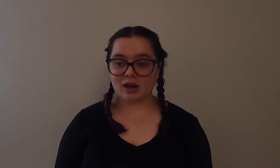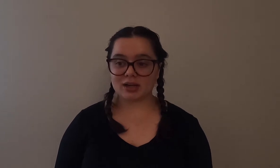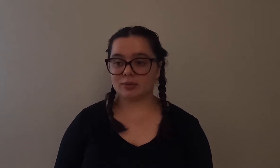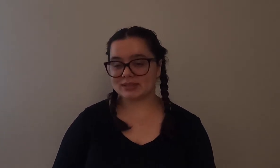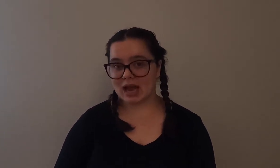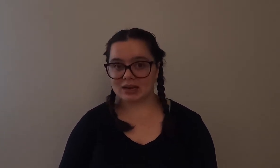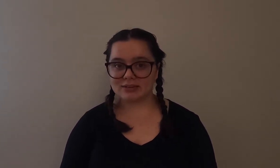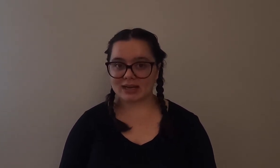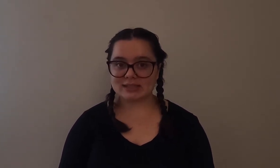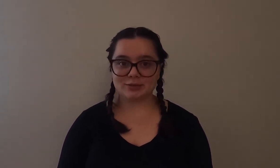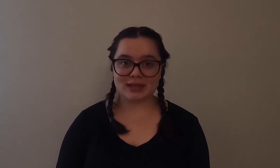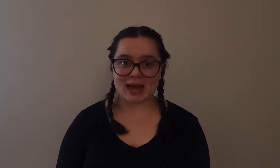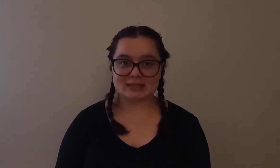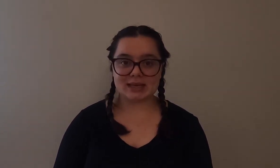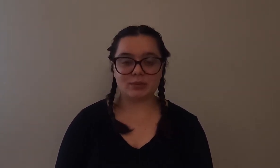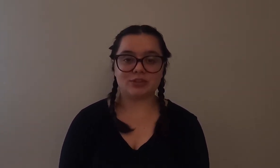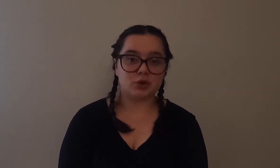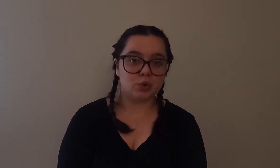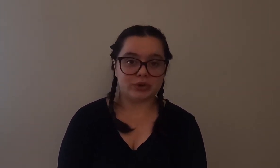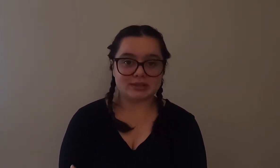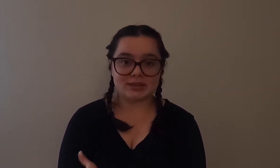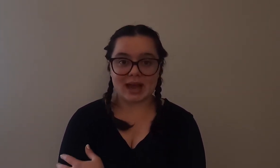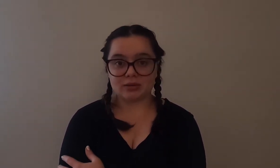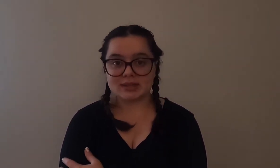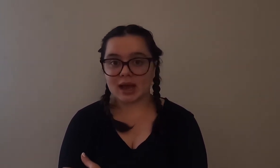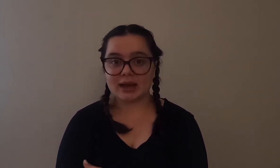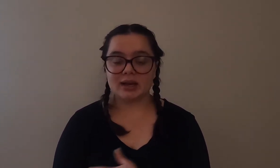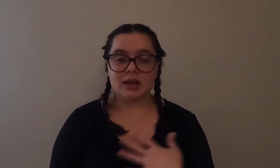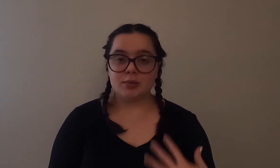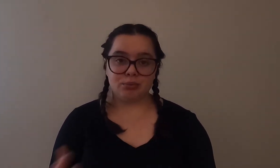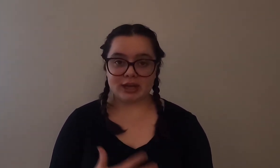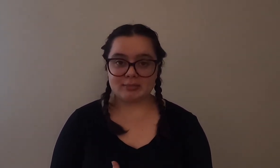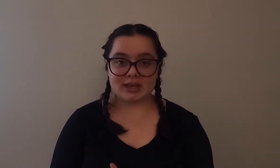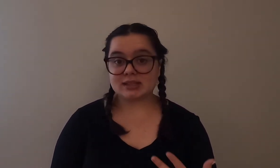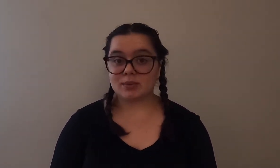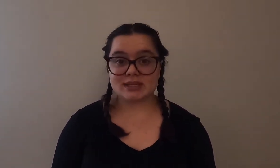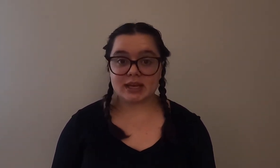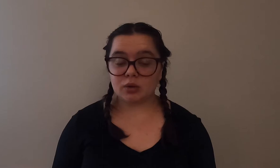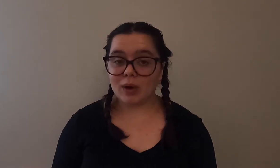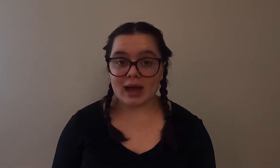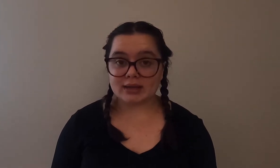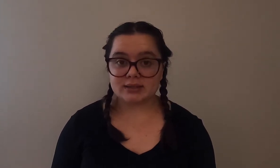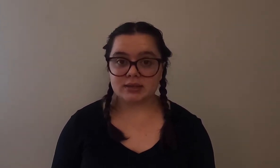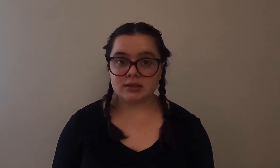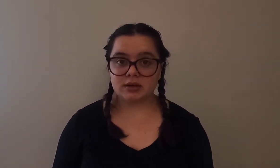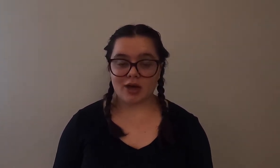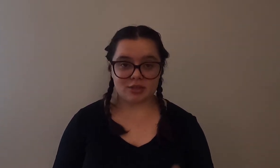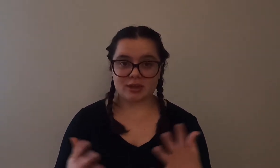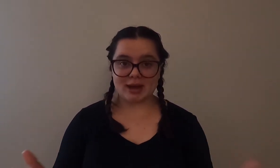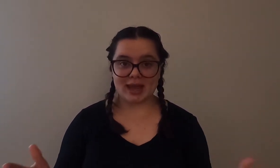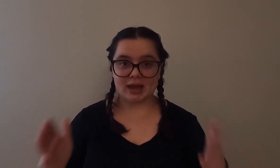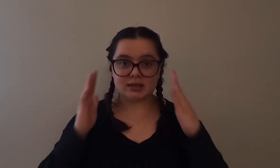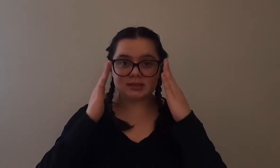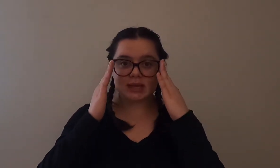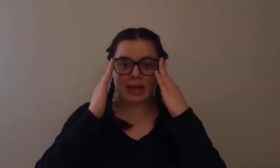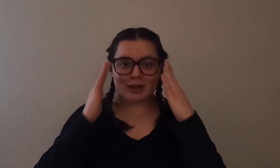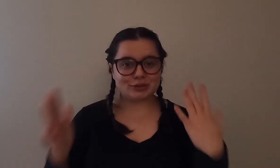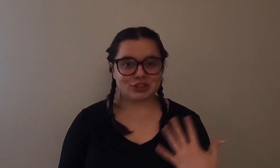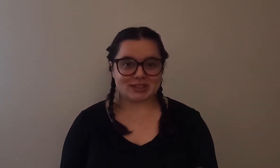got in it was kind of nice and relaxing with the coolness of the outside bringing me because I wasn't getting wet other than my hands it was just